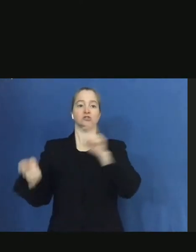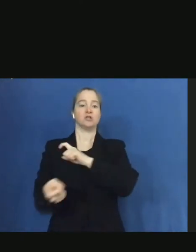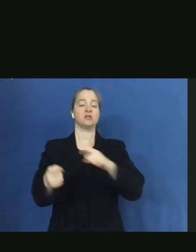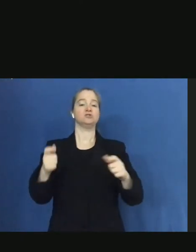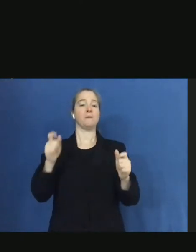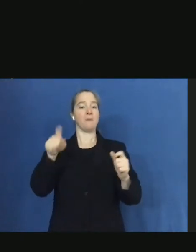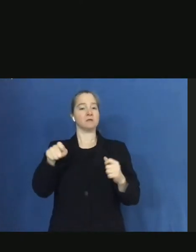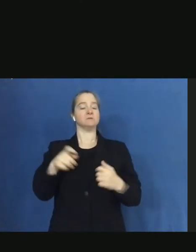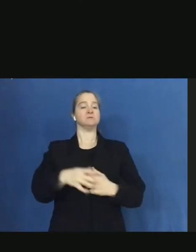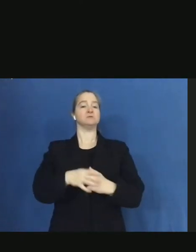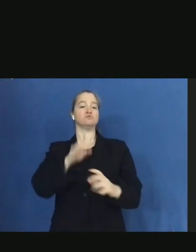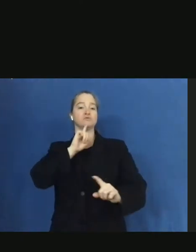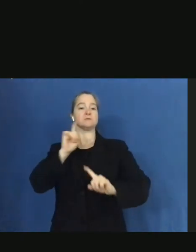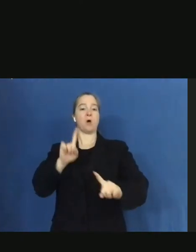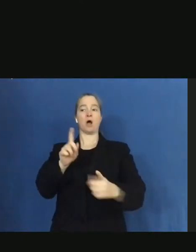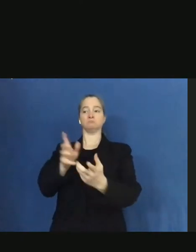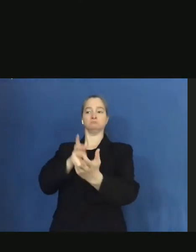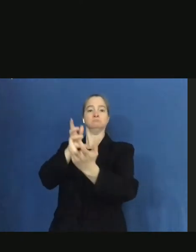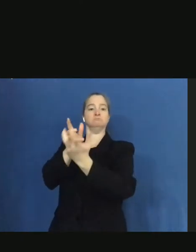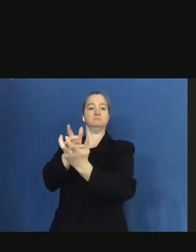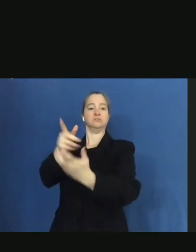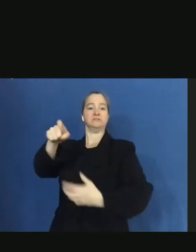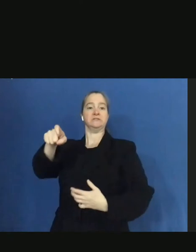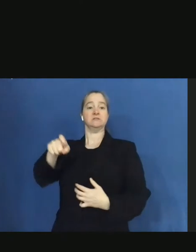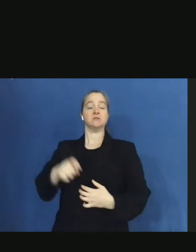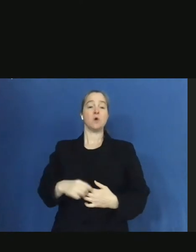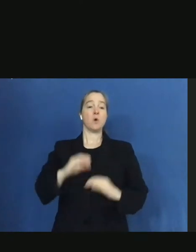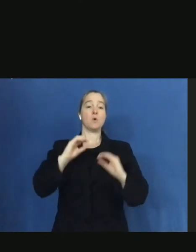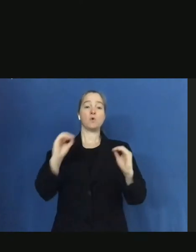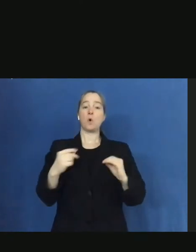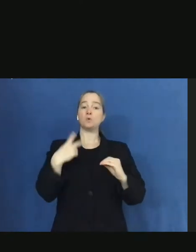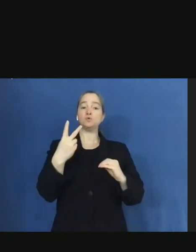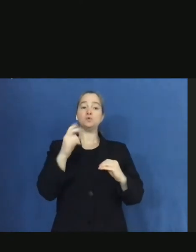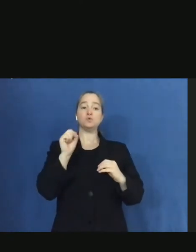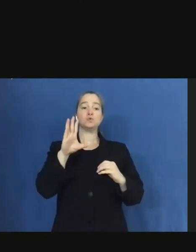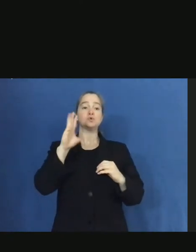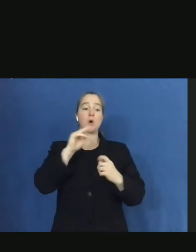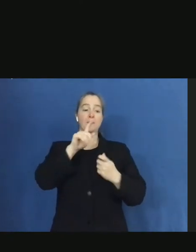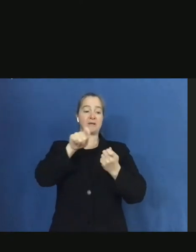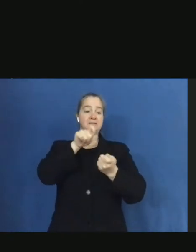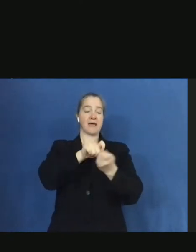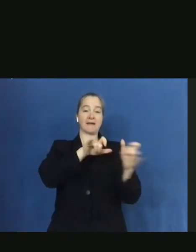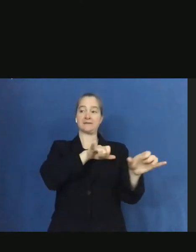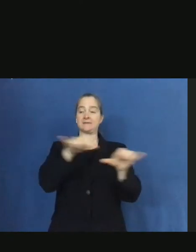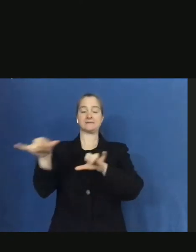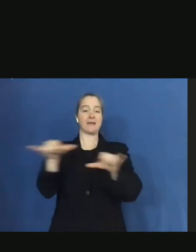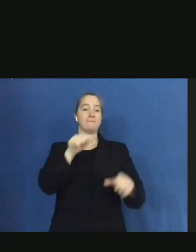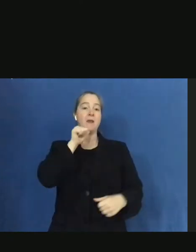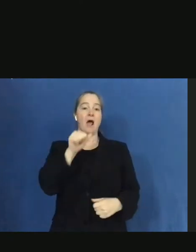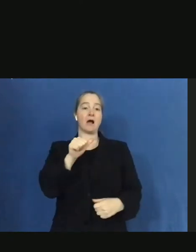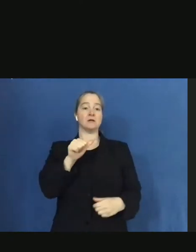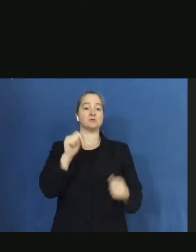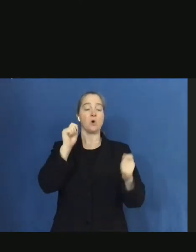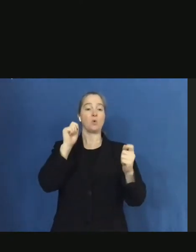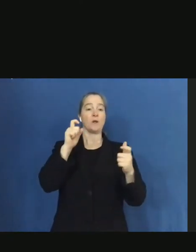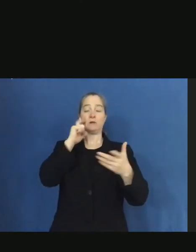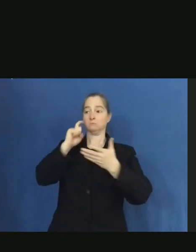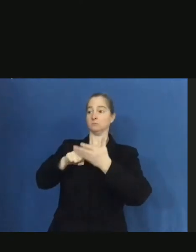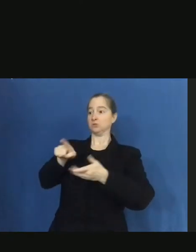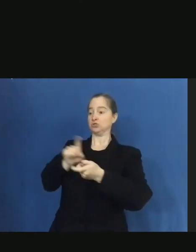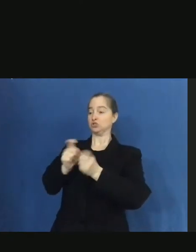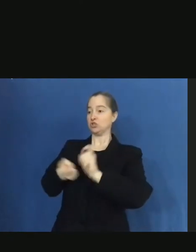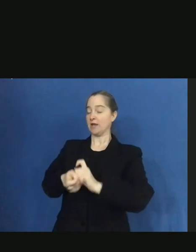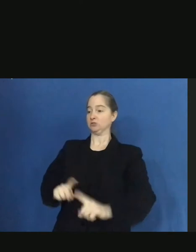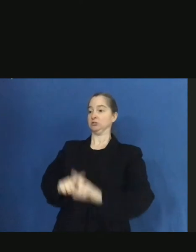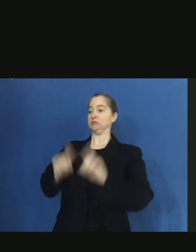No two systems are exactly similar or alike, so being able to quickly identify changes and respond accordingly is really key